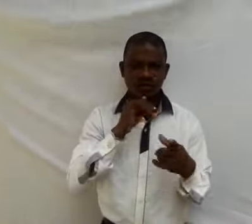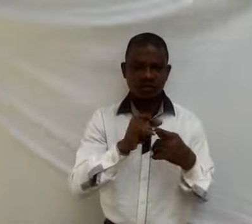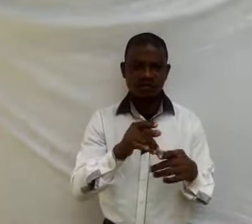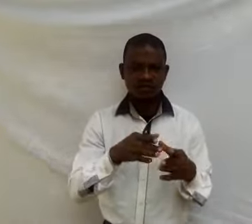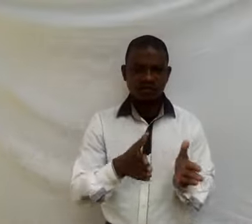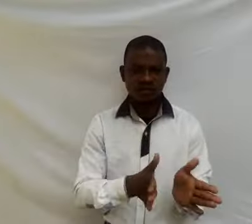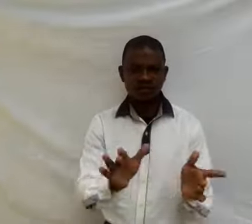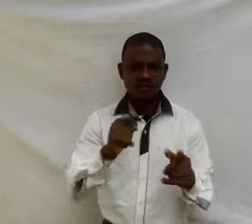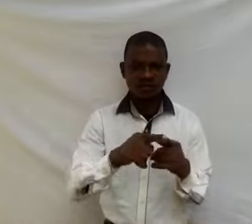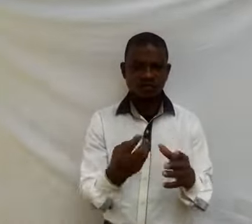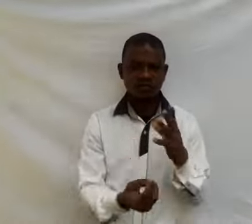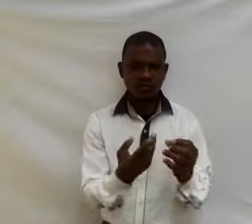to boil.